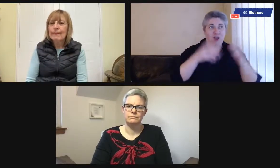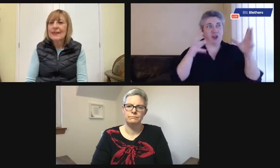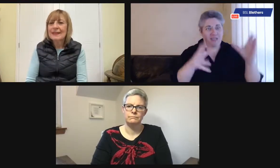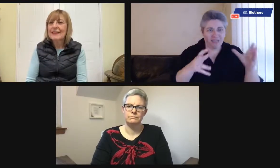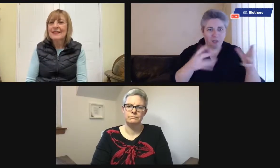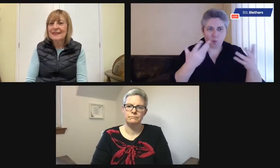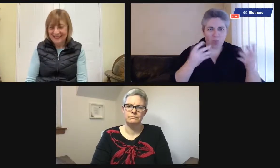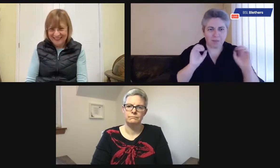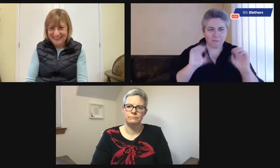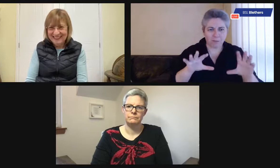consider.